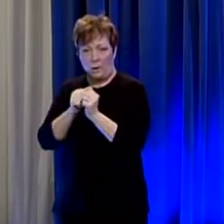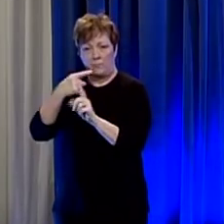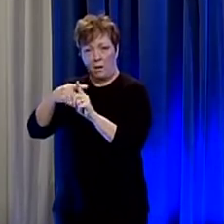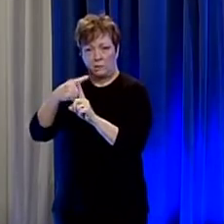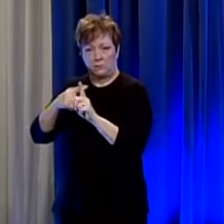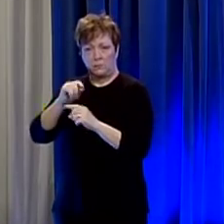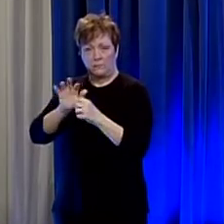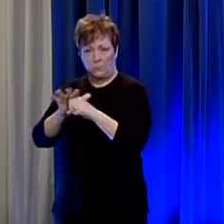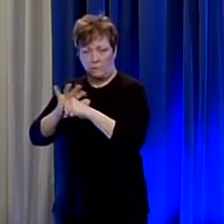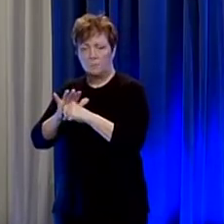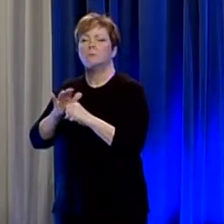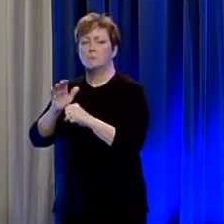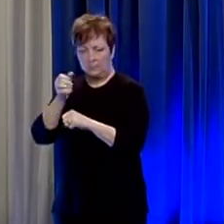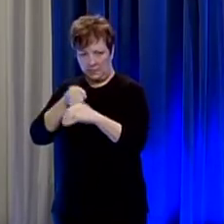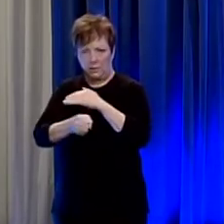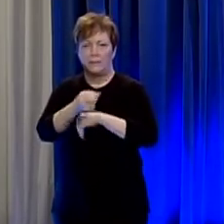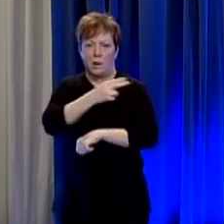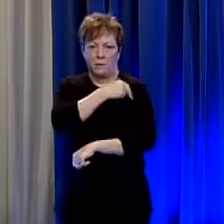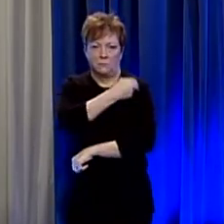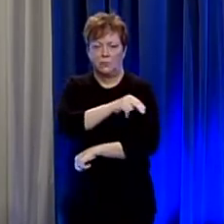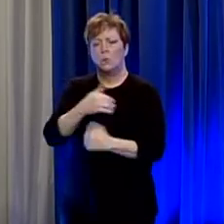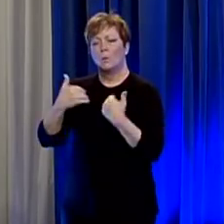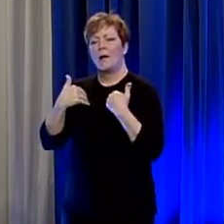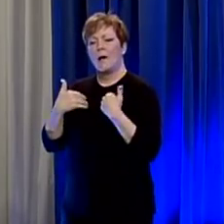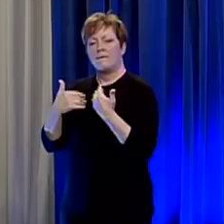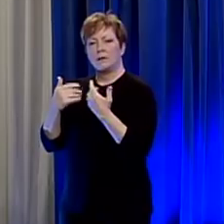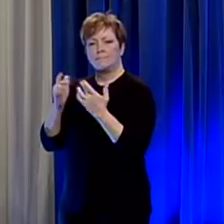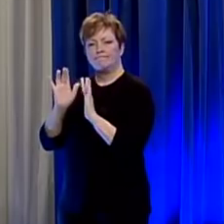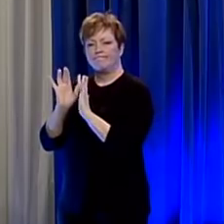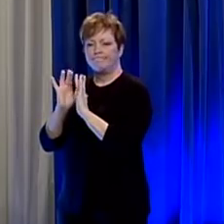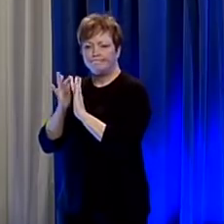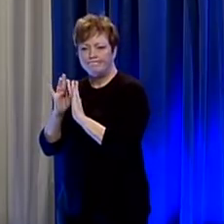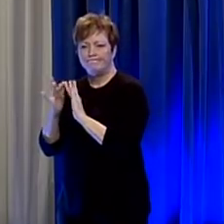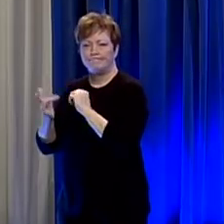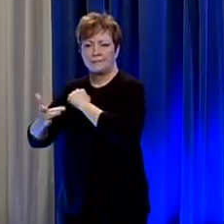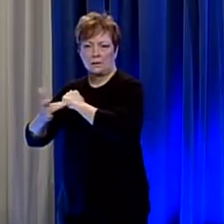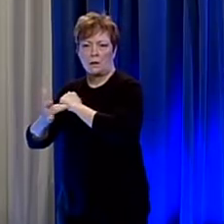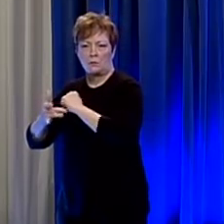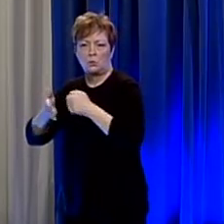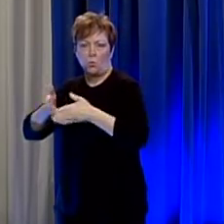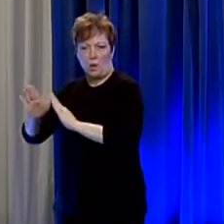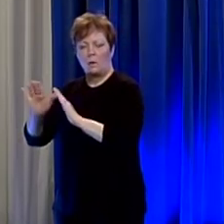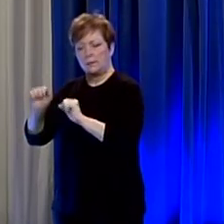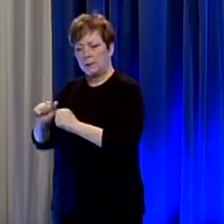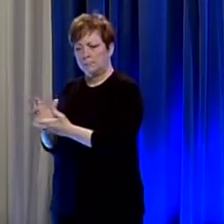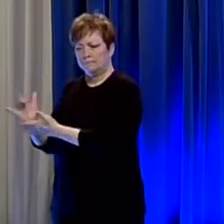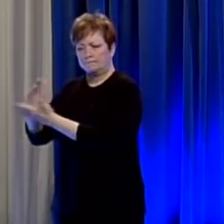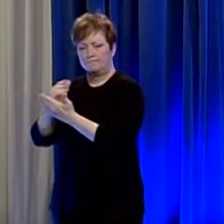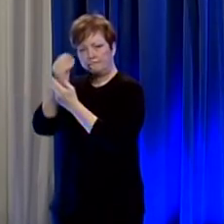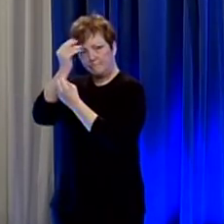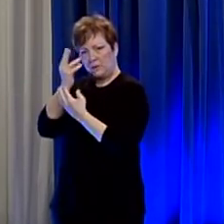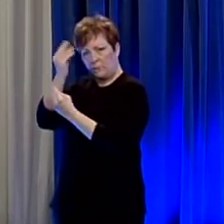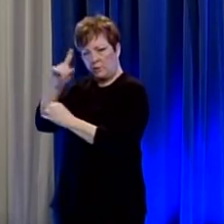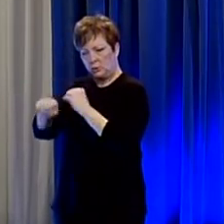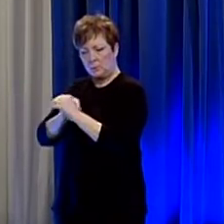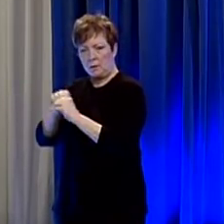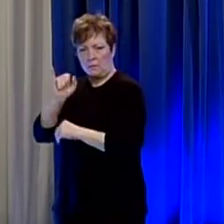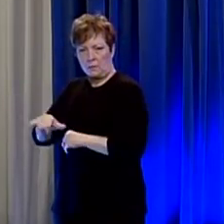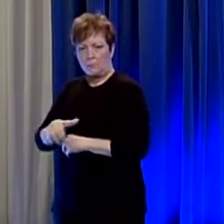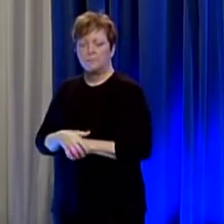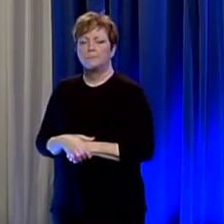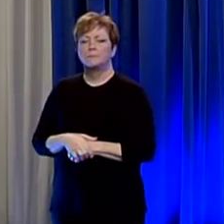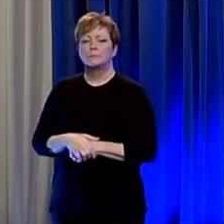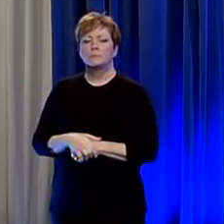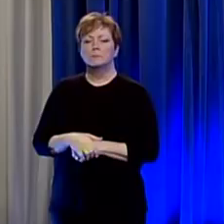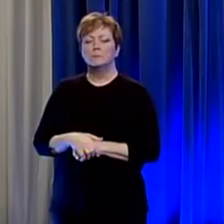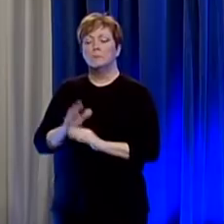those numbers we have some electronic methods of gathering data from hospitals that we're we have been putting into place and so we hope that we will have